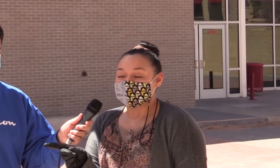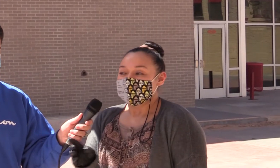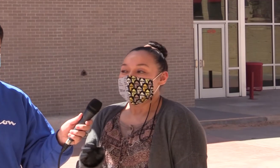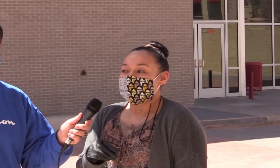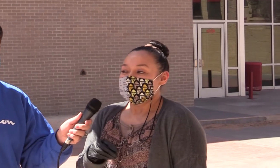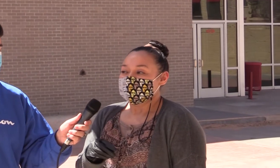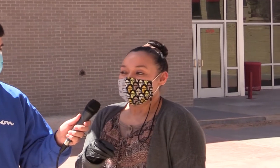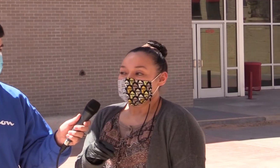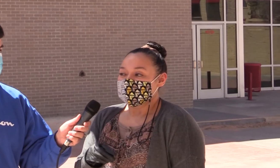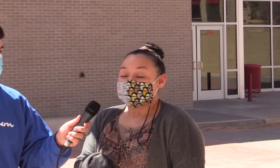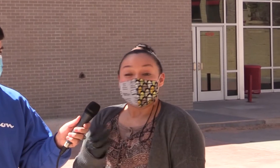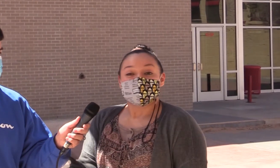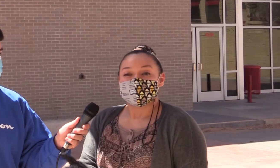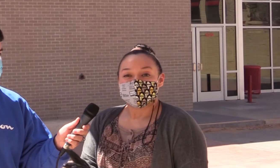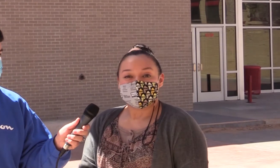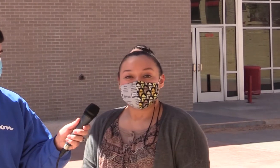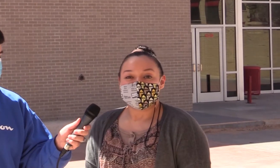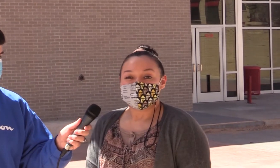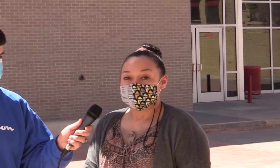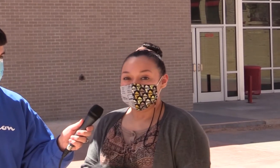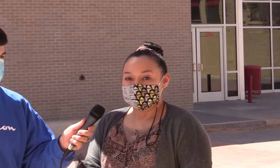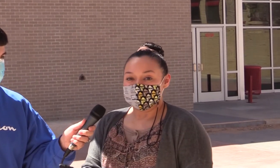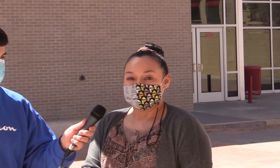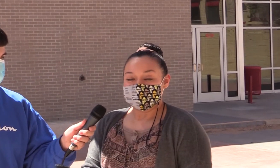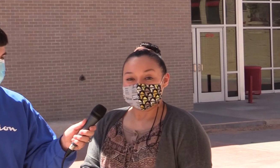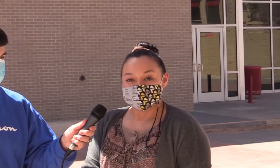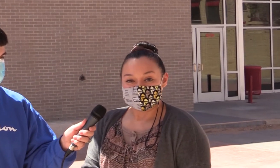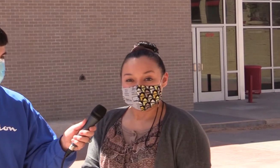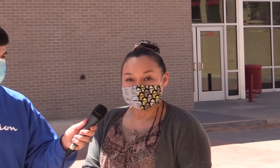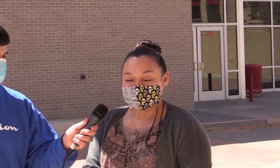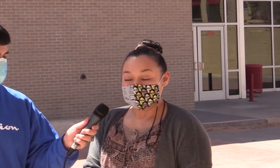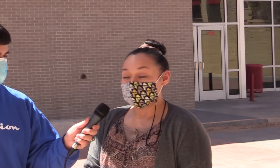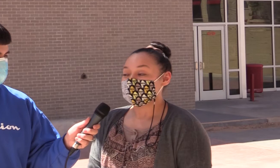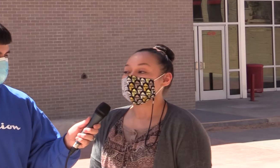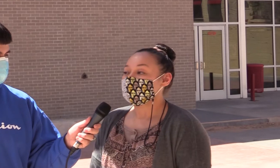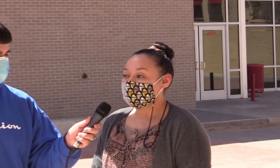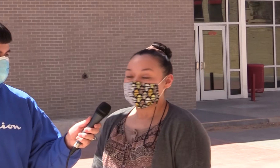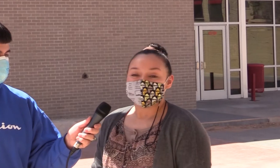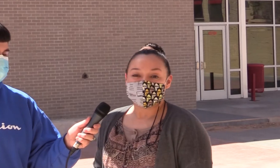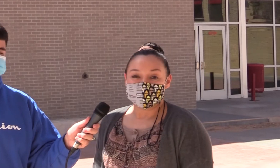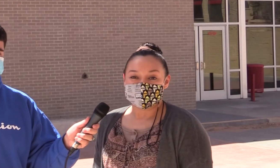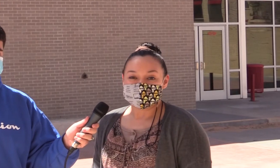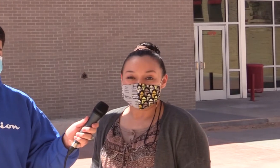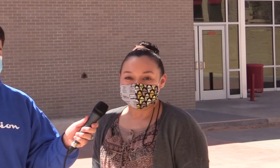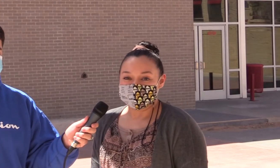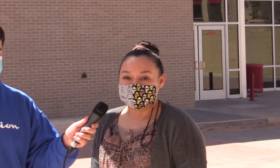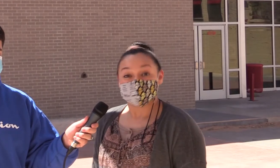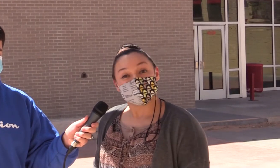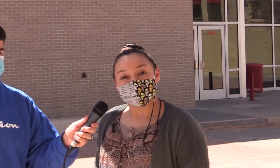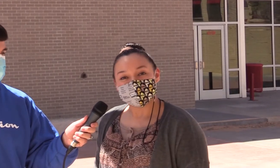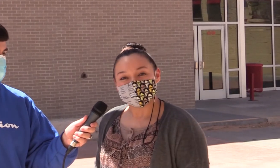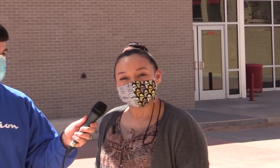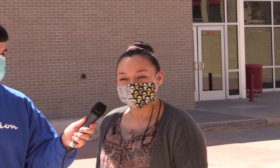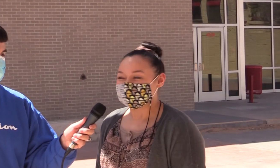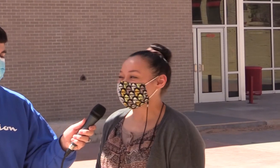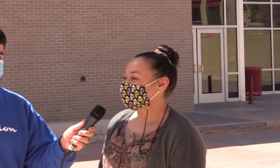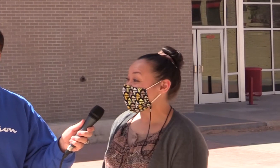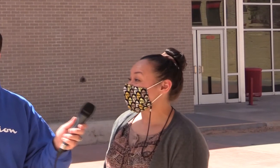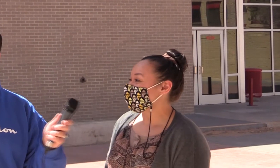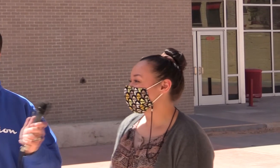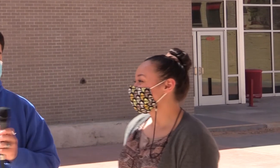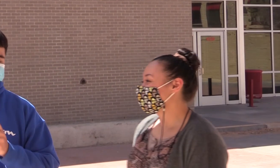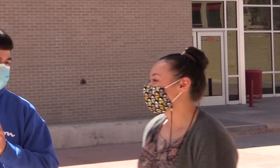house and yeah so if you want to dump your plastics in there we would love for you to help us out with that because we want to win